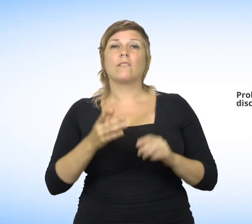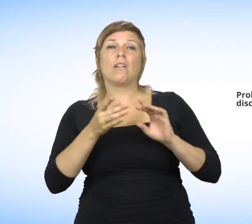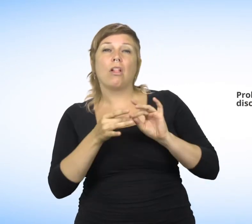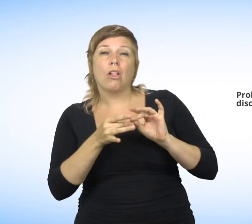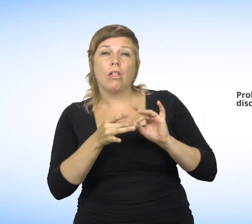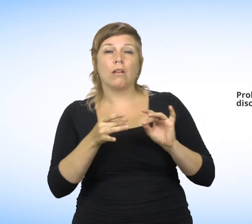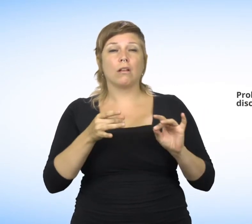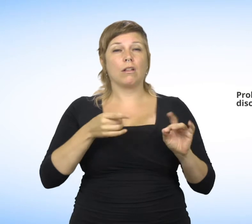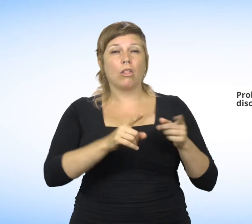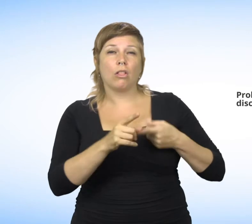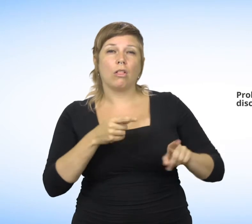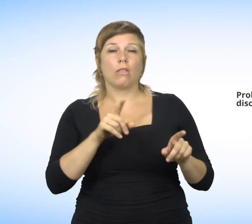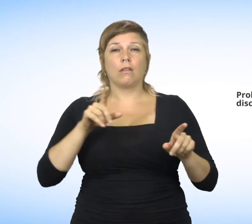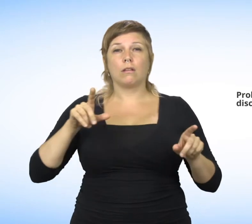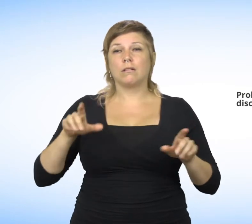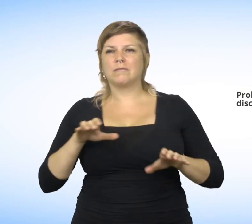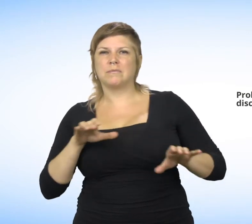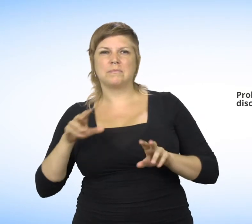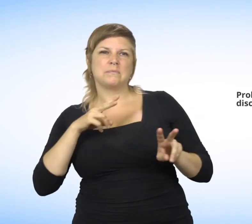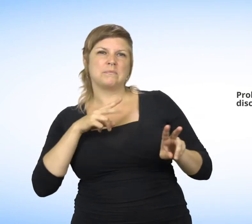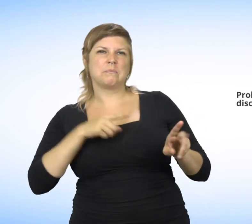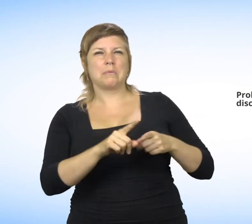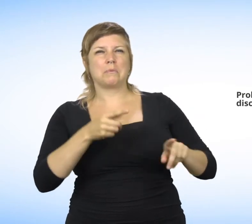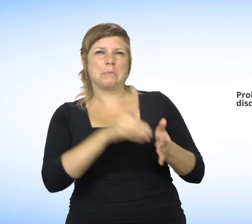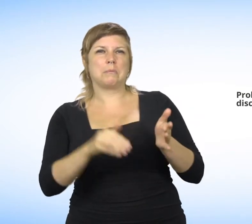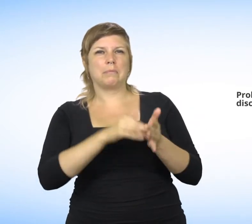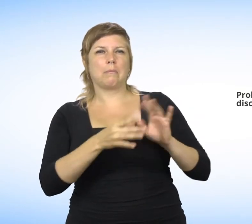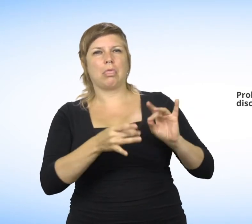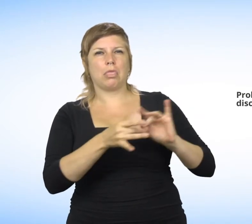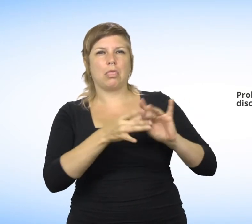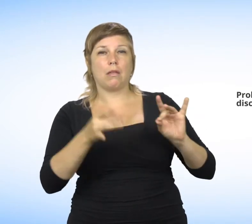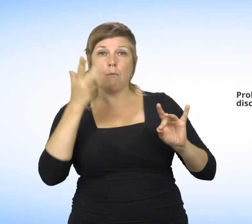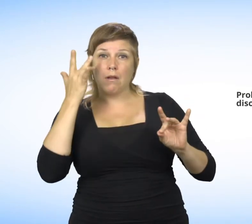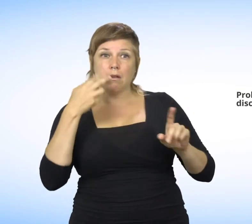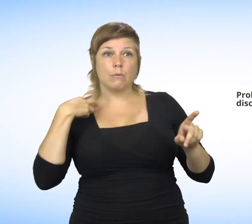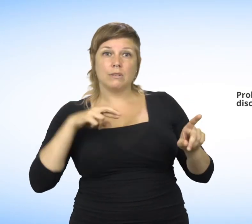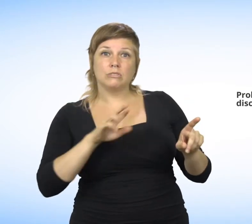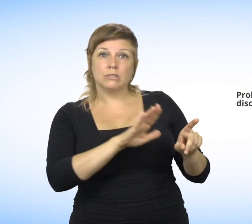Also, you cannot be the target of offensive and repeated remarks or behavior because of your religion.